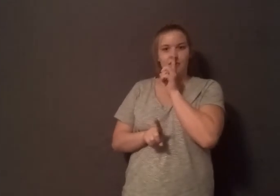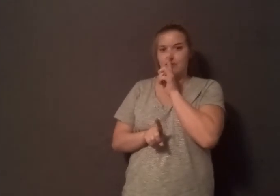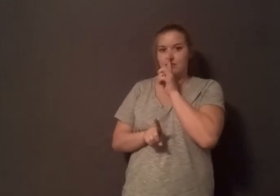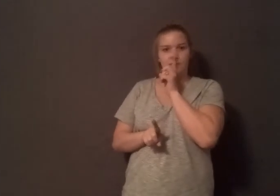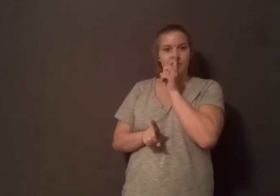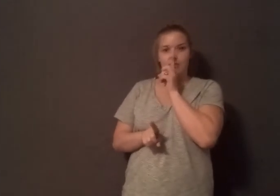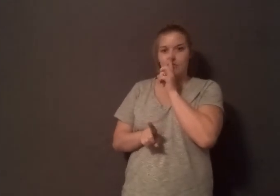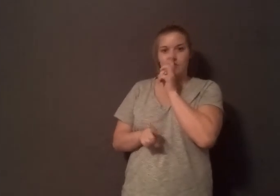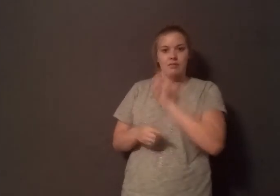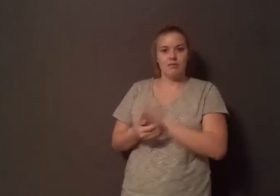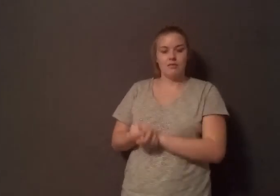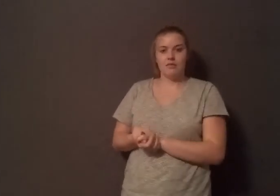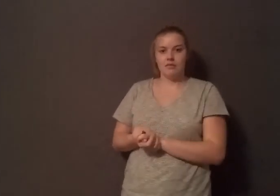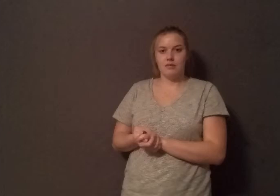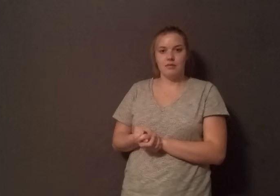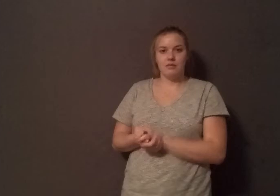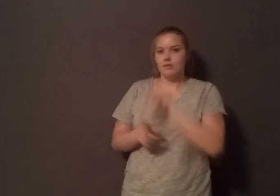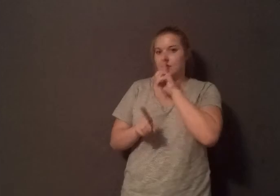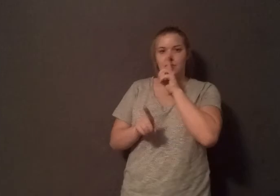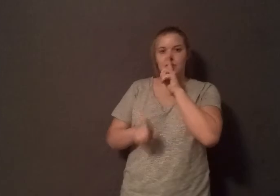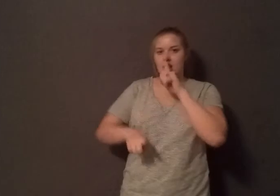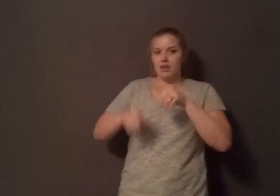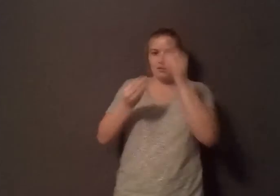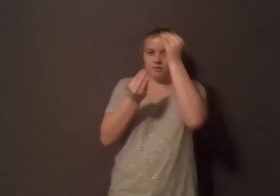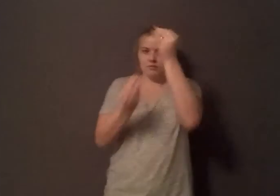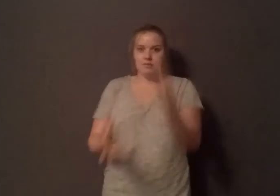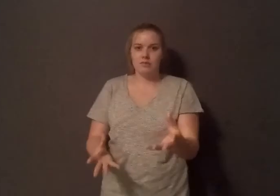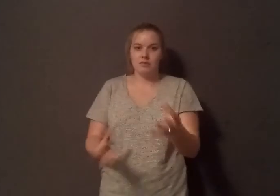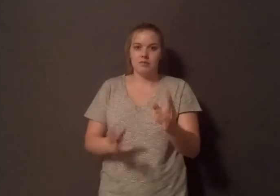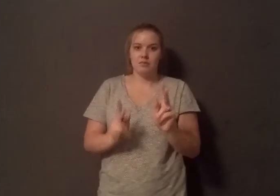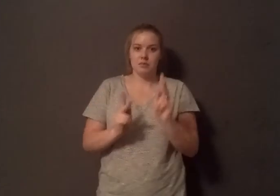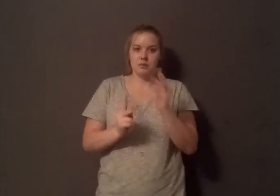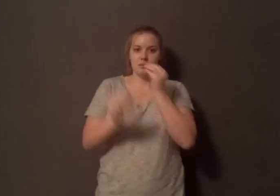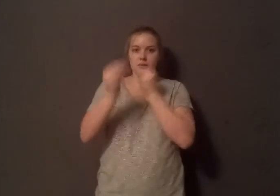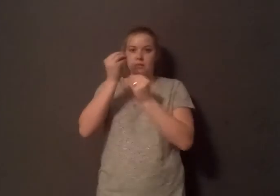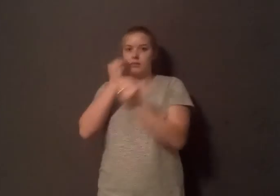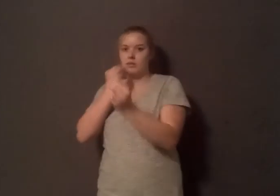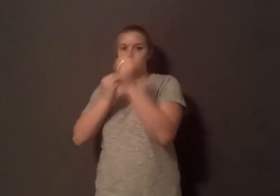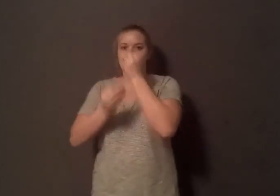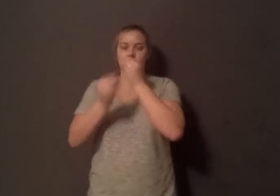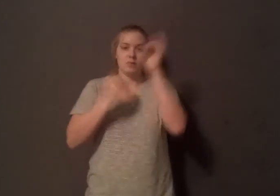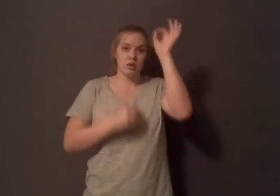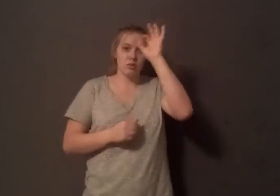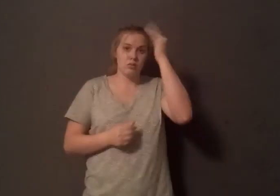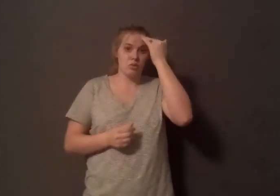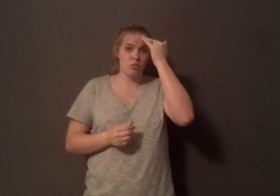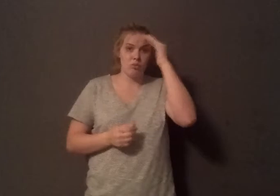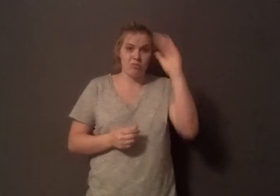confidential business information. Consumers have no idea what is in the products that they consume. So how sick